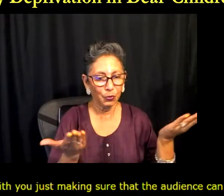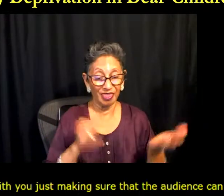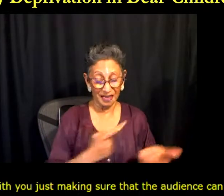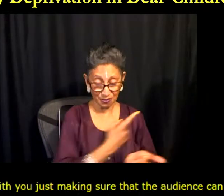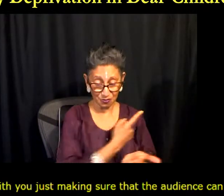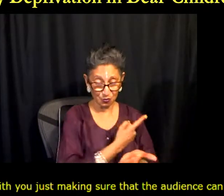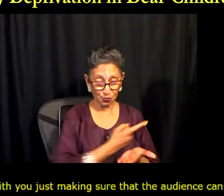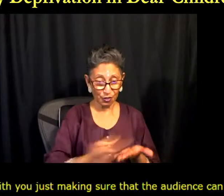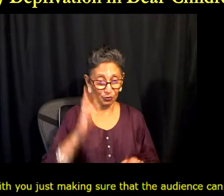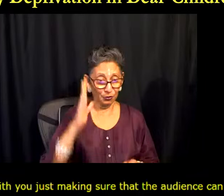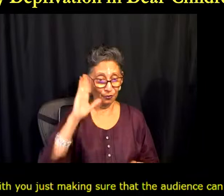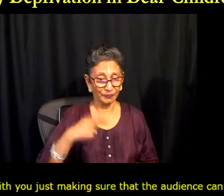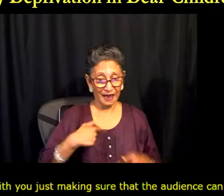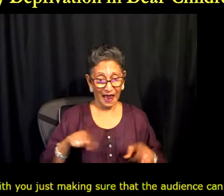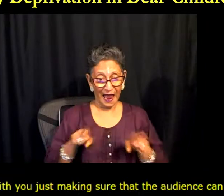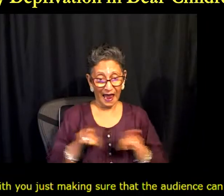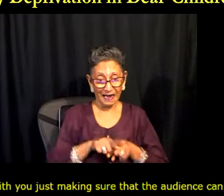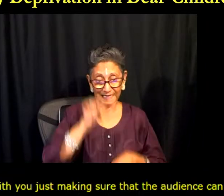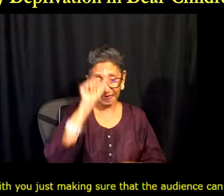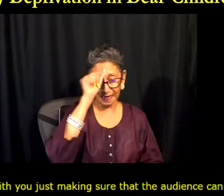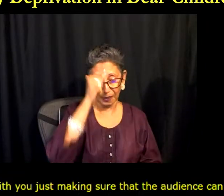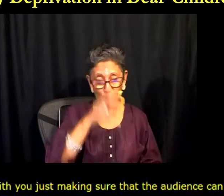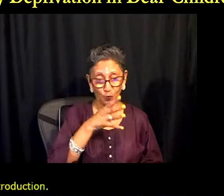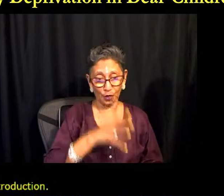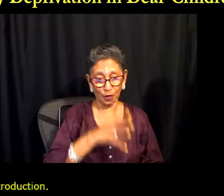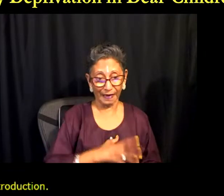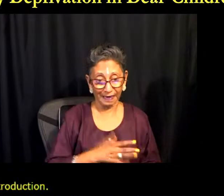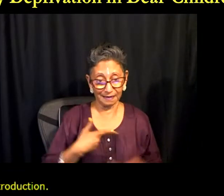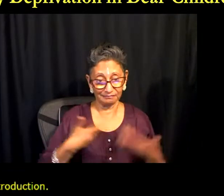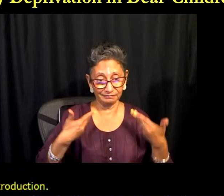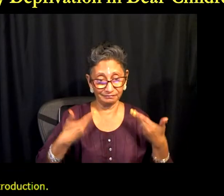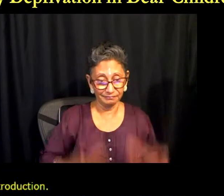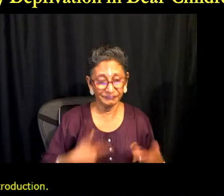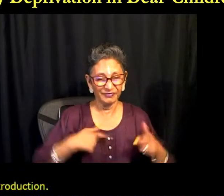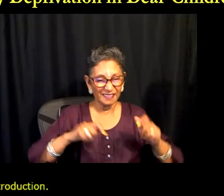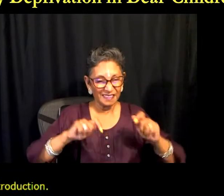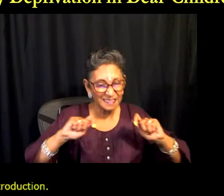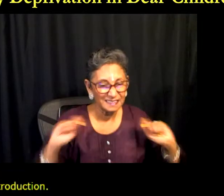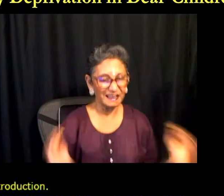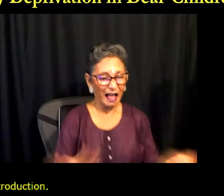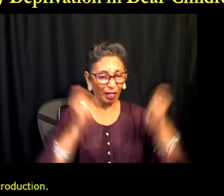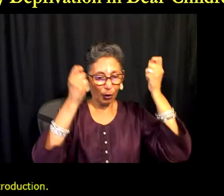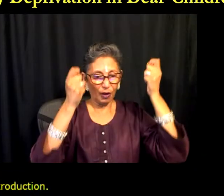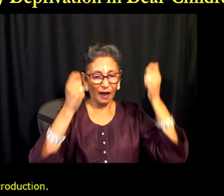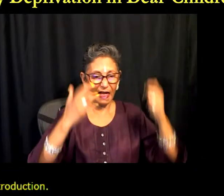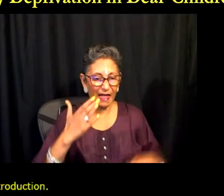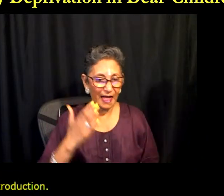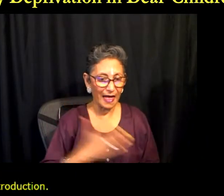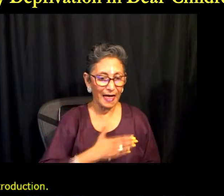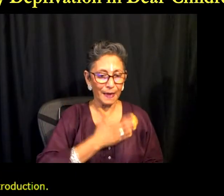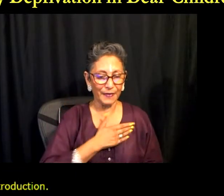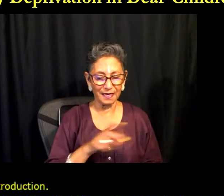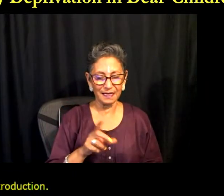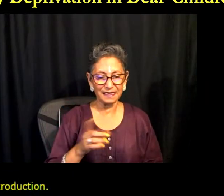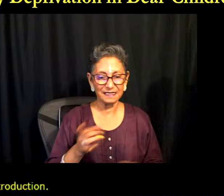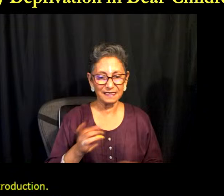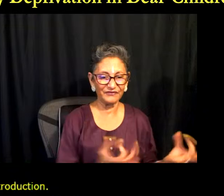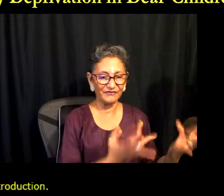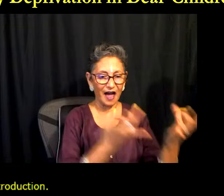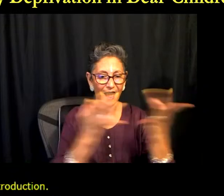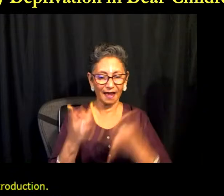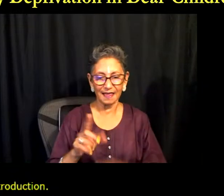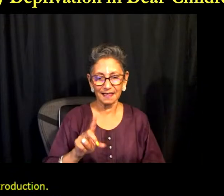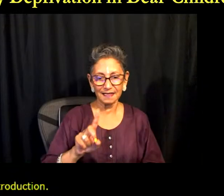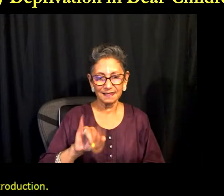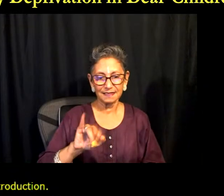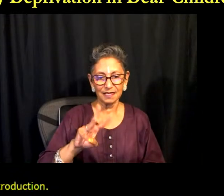few moments to wish you all this week, myself as an